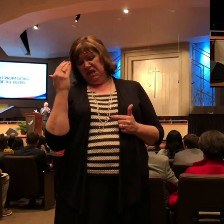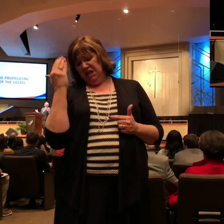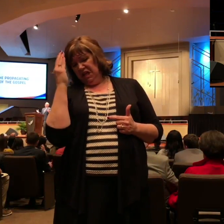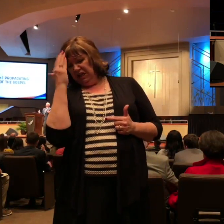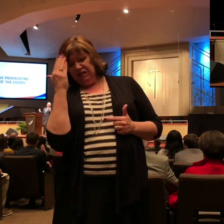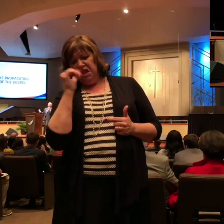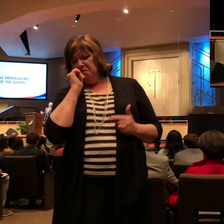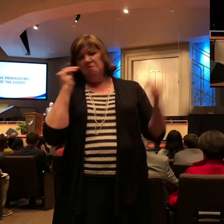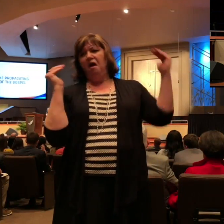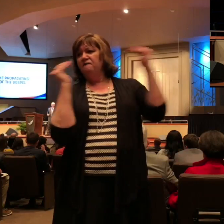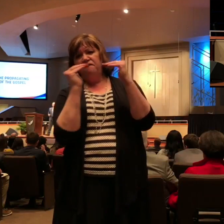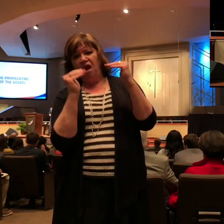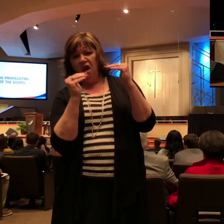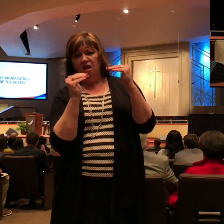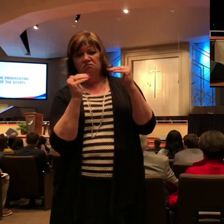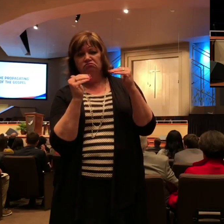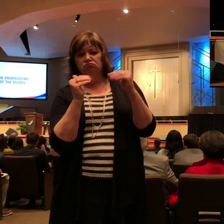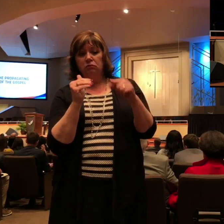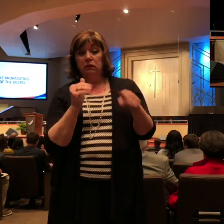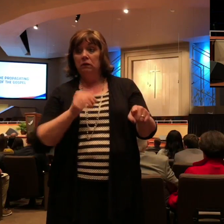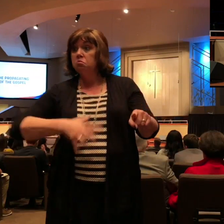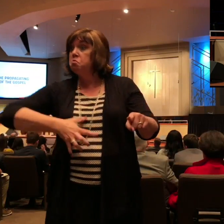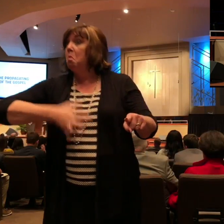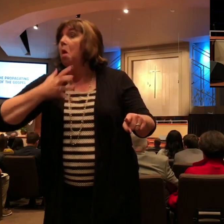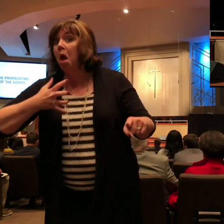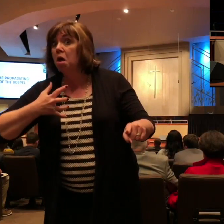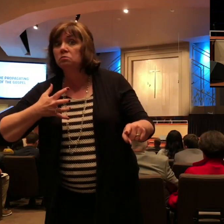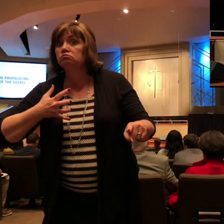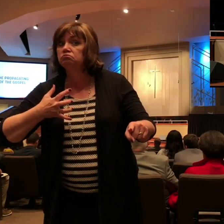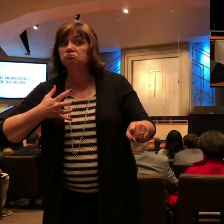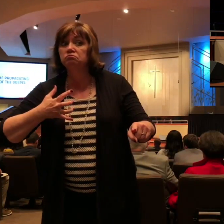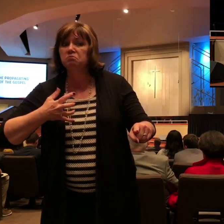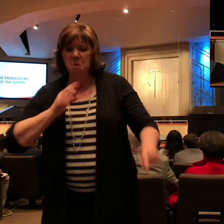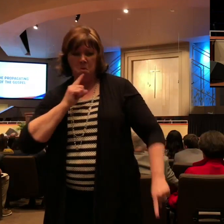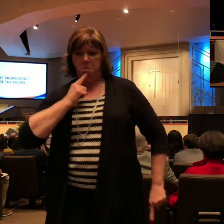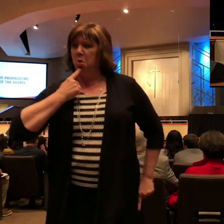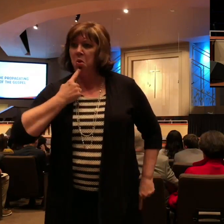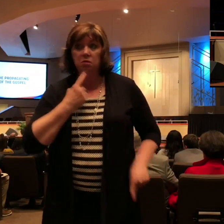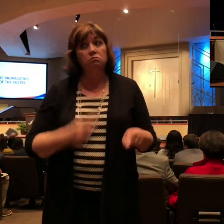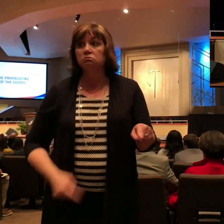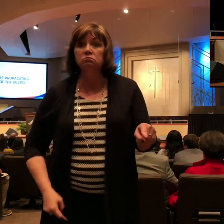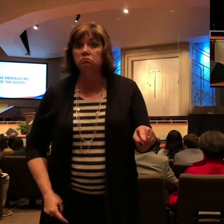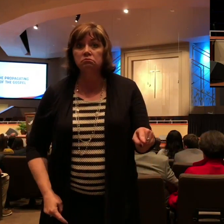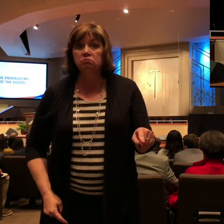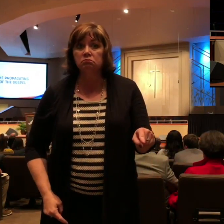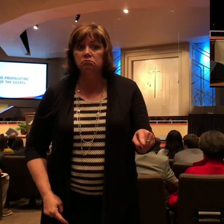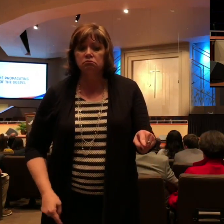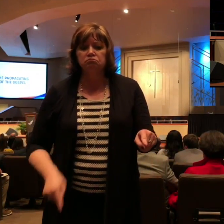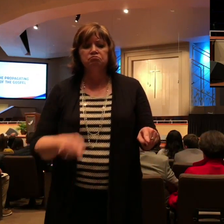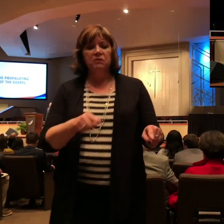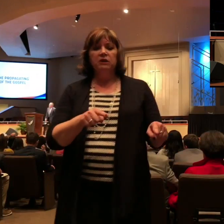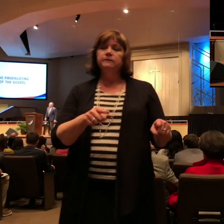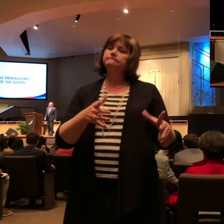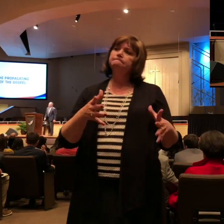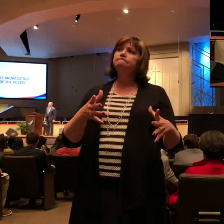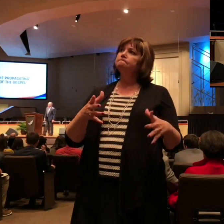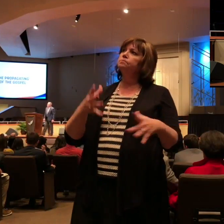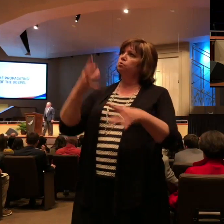Joseph could have had a chip on his shoulder. Joseph could have been bitter. But Joseph secured the presence of the Lord.